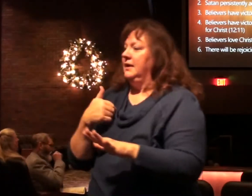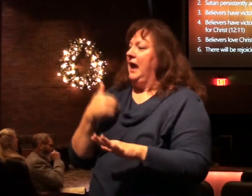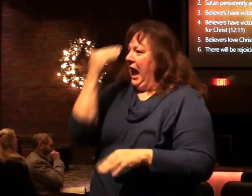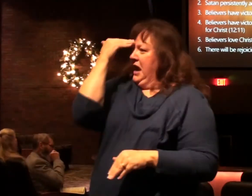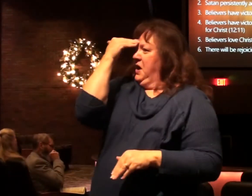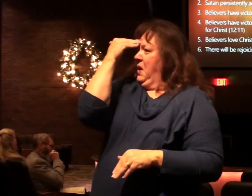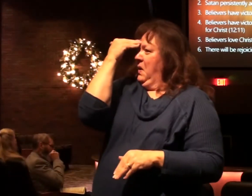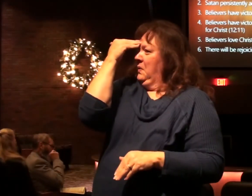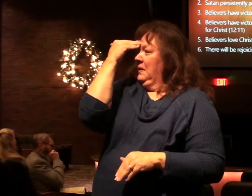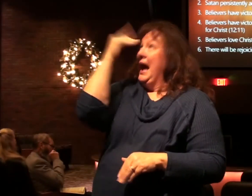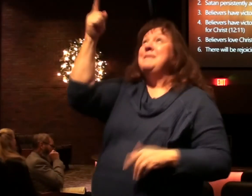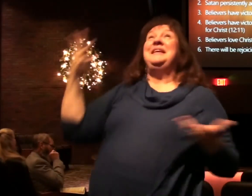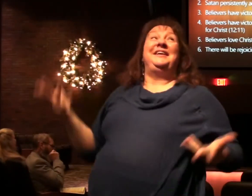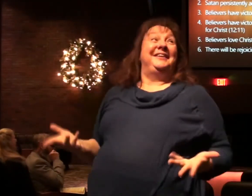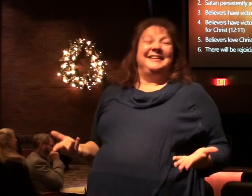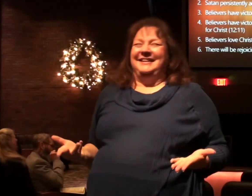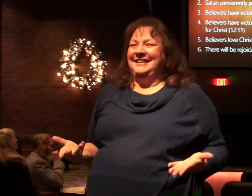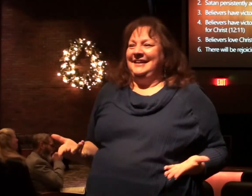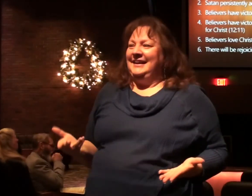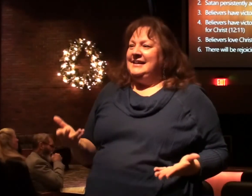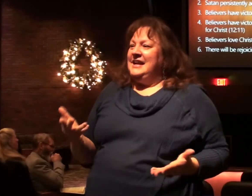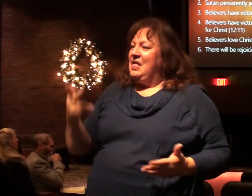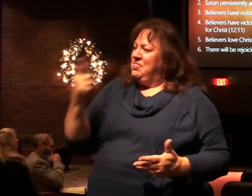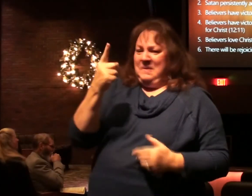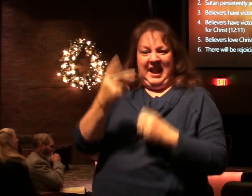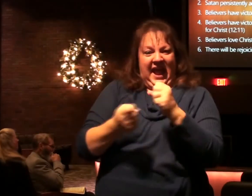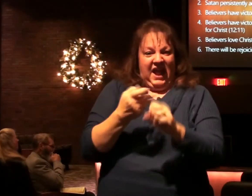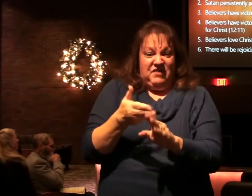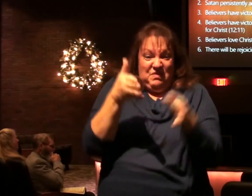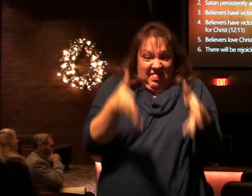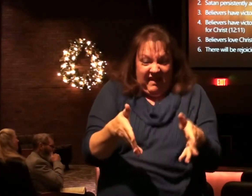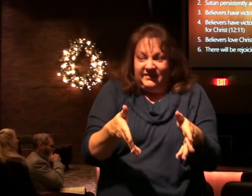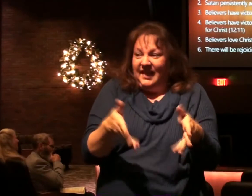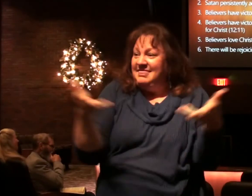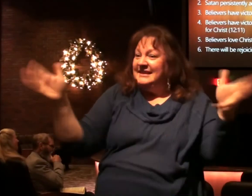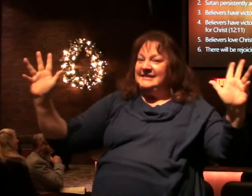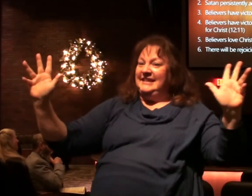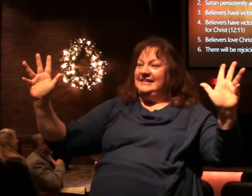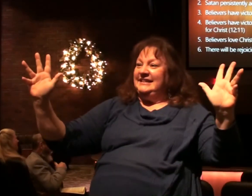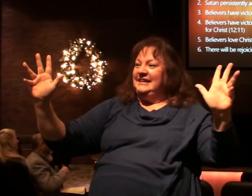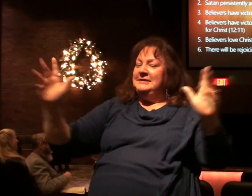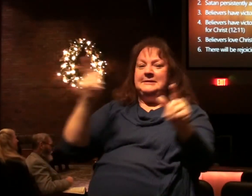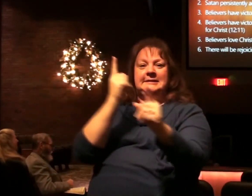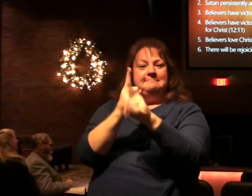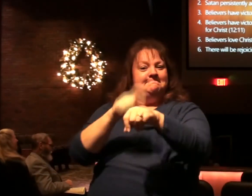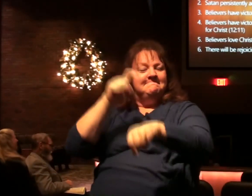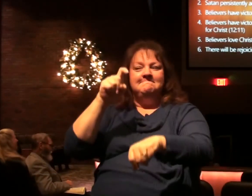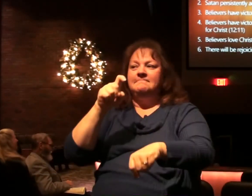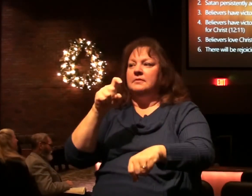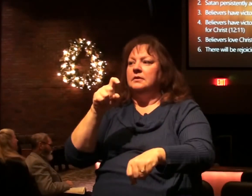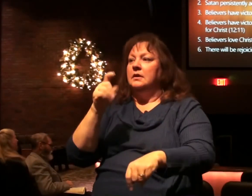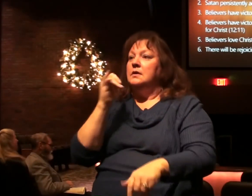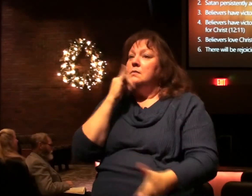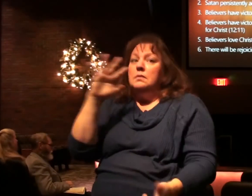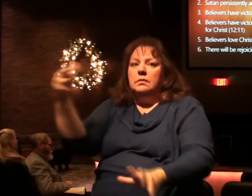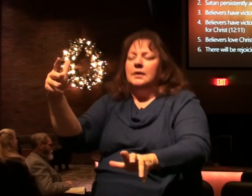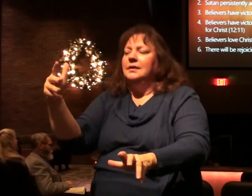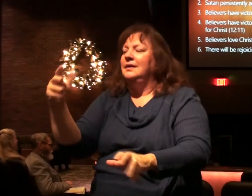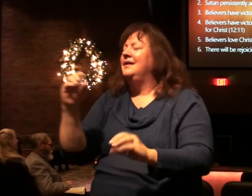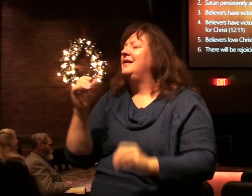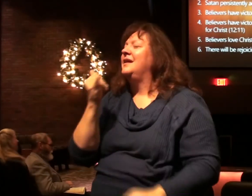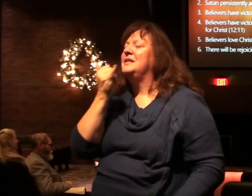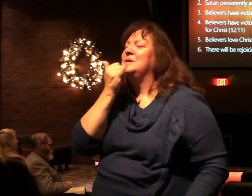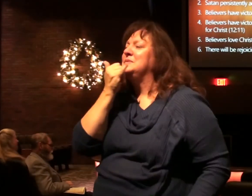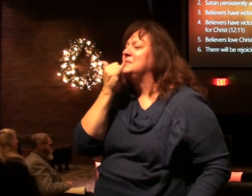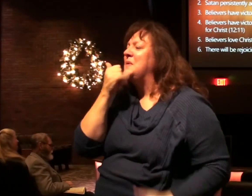know where we are. We're three and a half years away. That's it. It's right on schedule. What if something goes wrong? Nothing ever